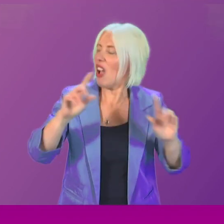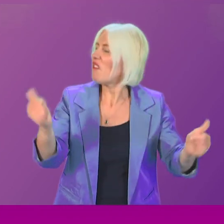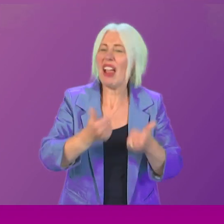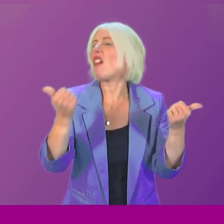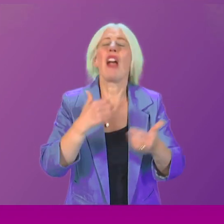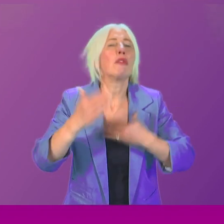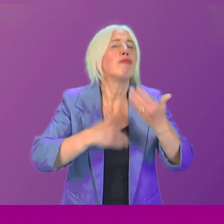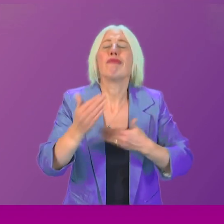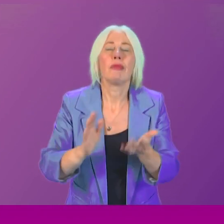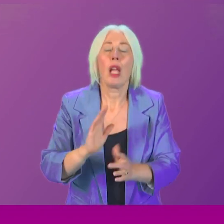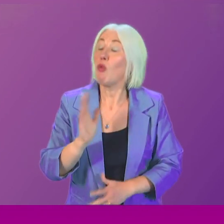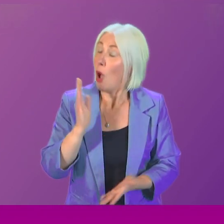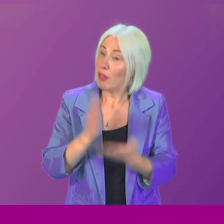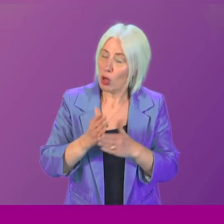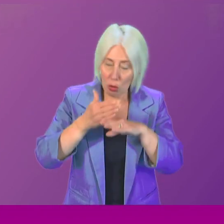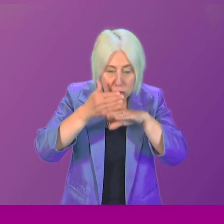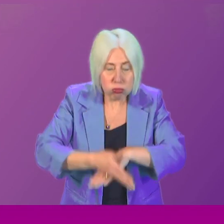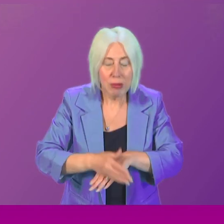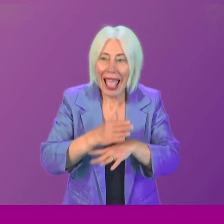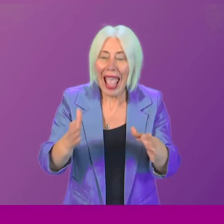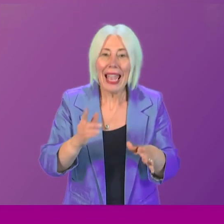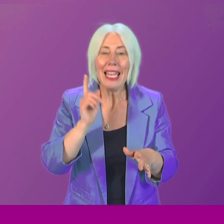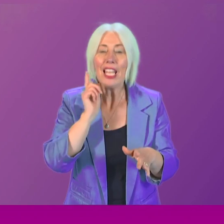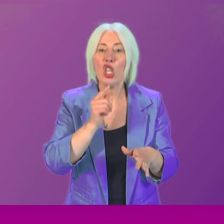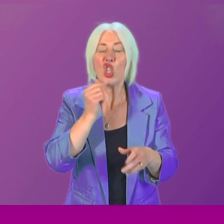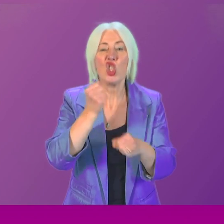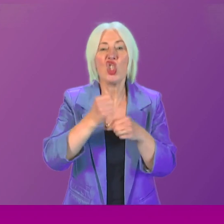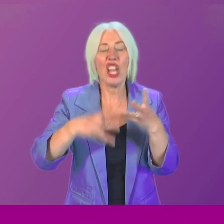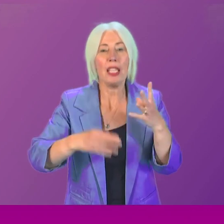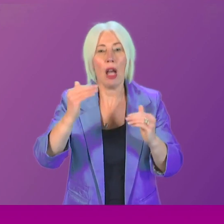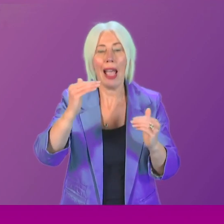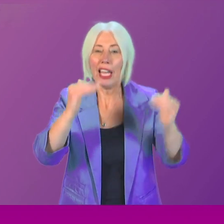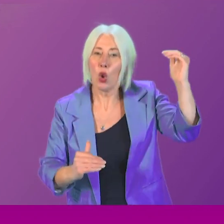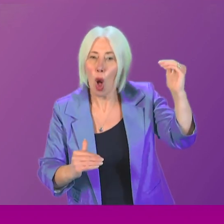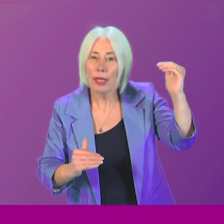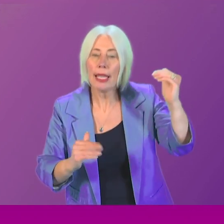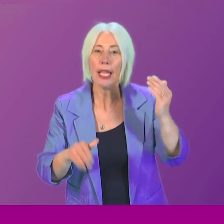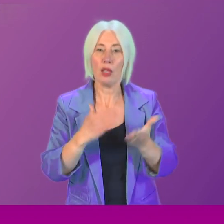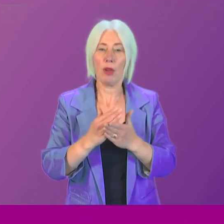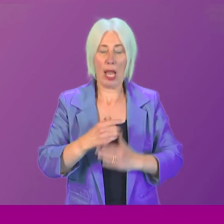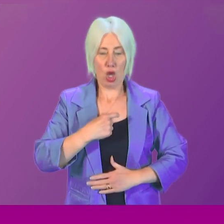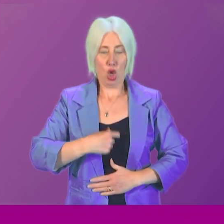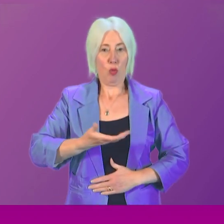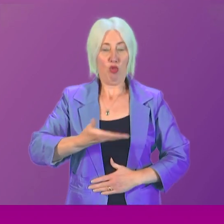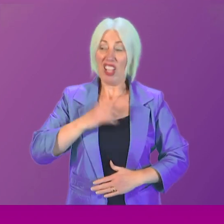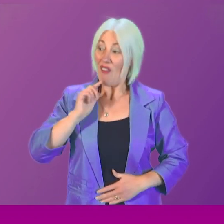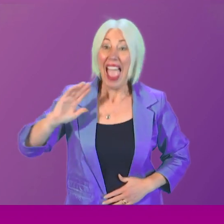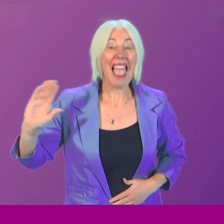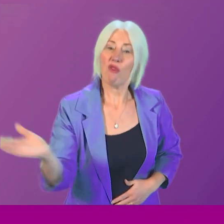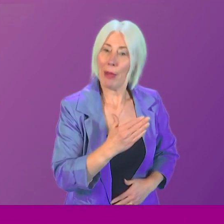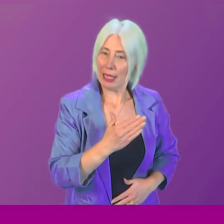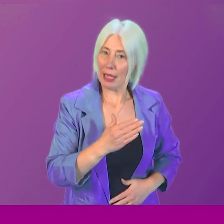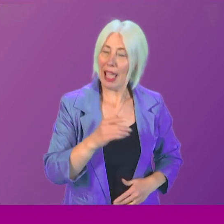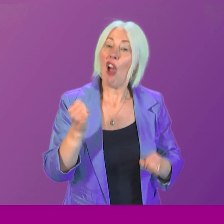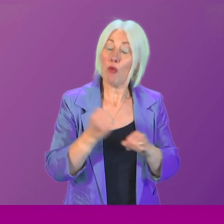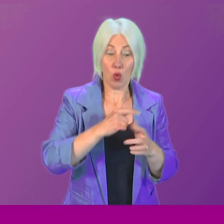must ensure that we do all we can to tackle gender inequality, to protect the human rights of everyone, because only if we